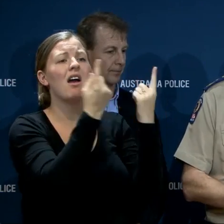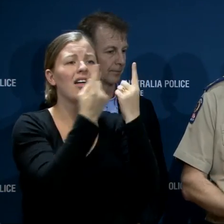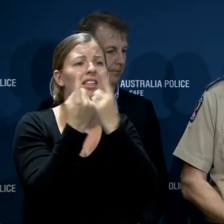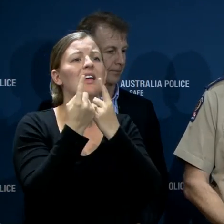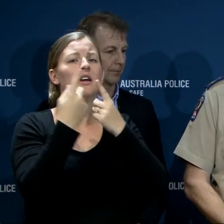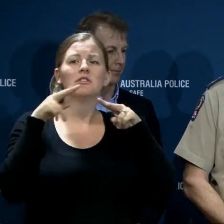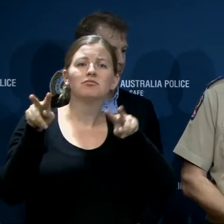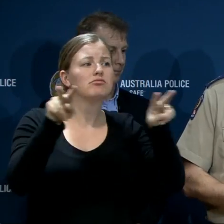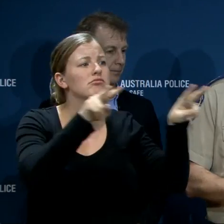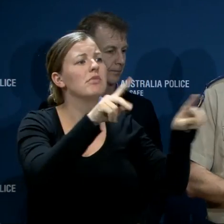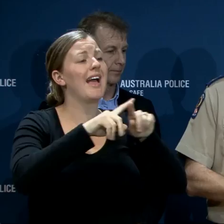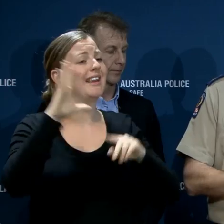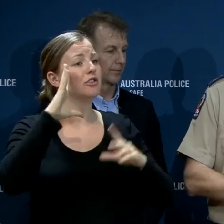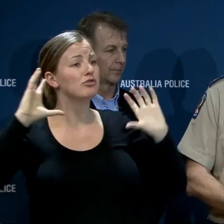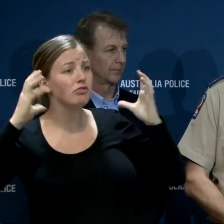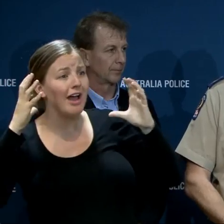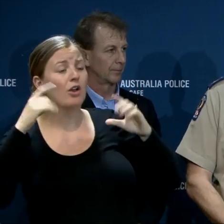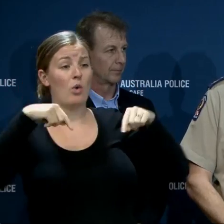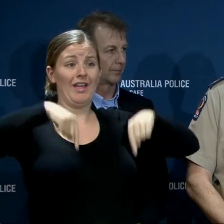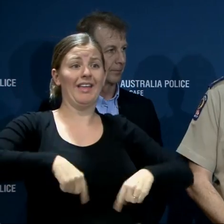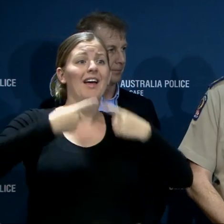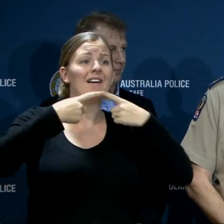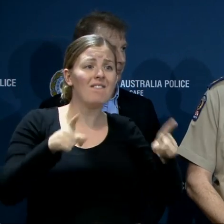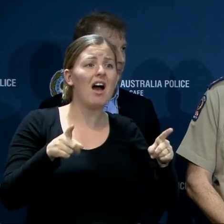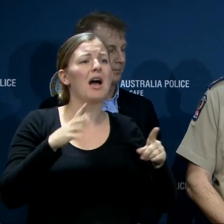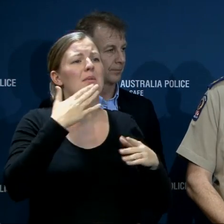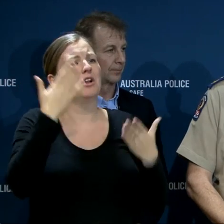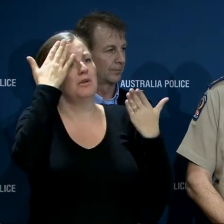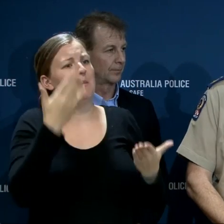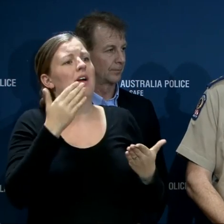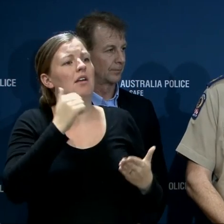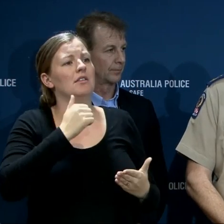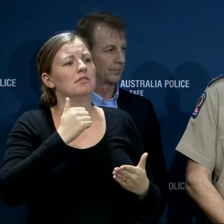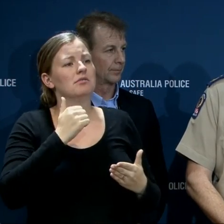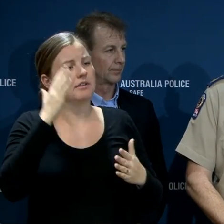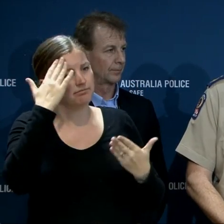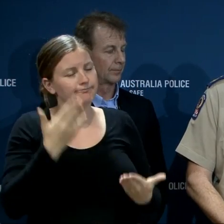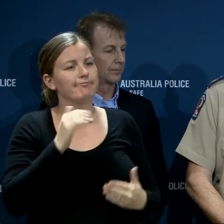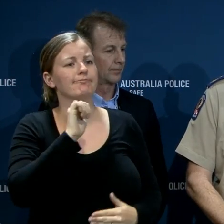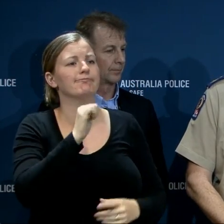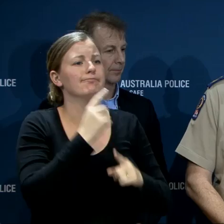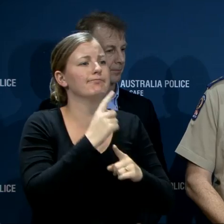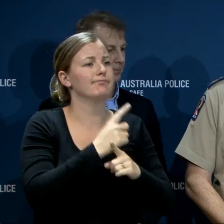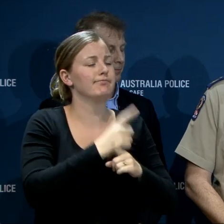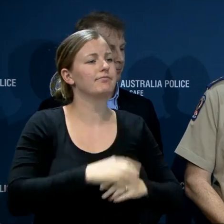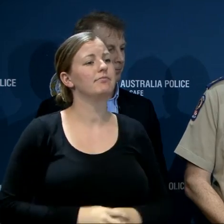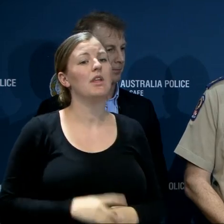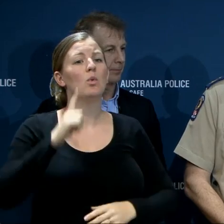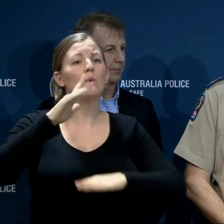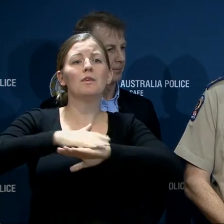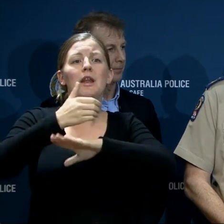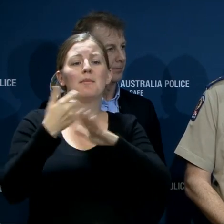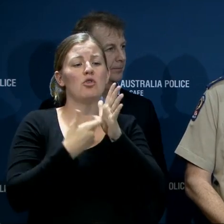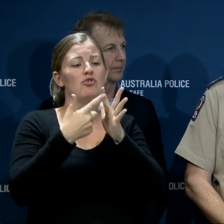this and on the radio but also for those personnel who are working in the field. Relief centres are being established